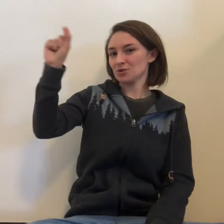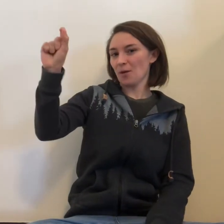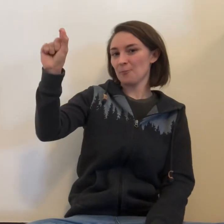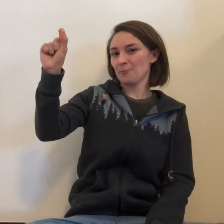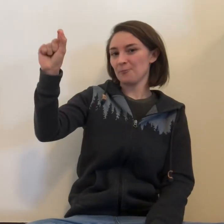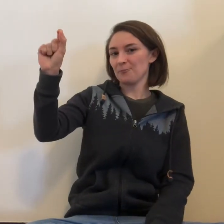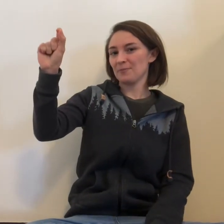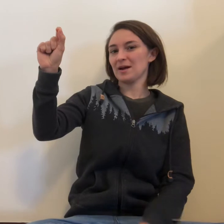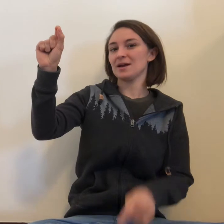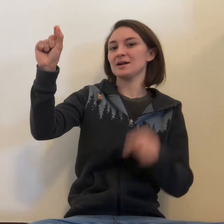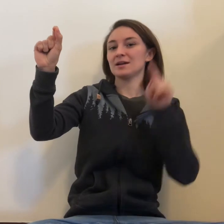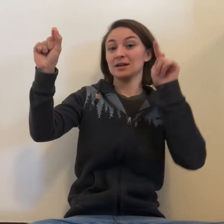Start at the top.